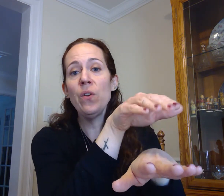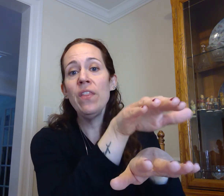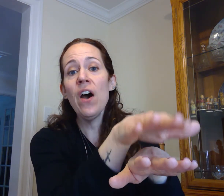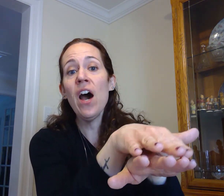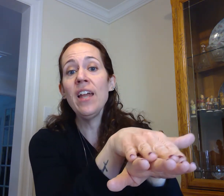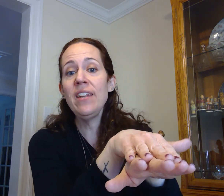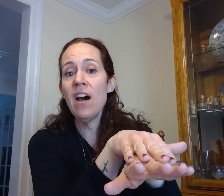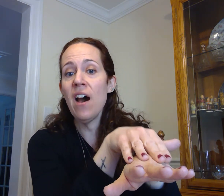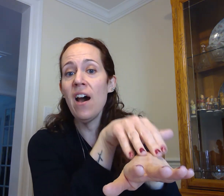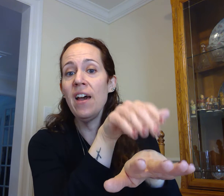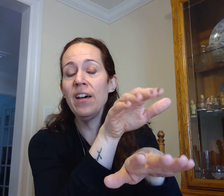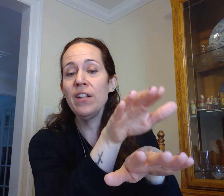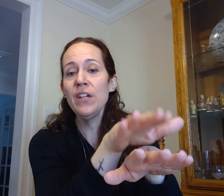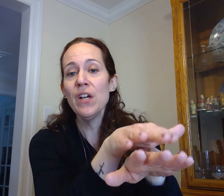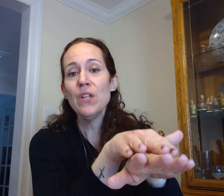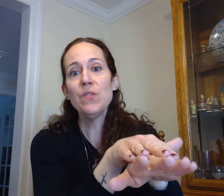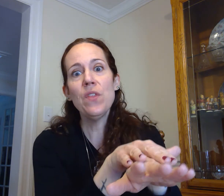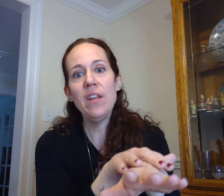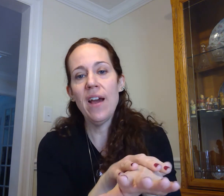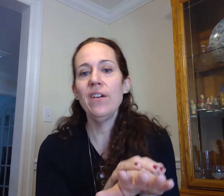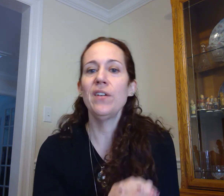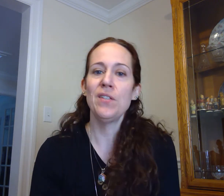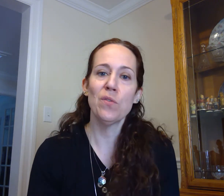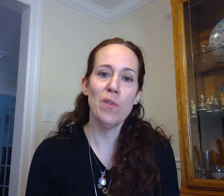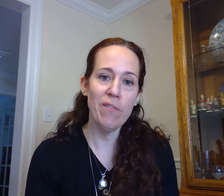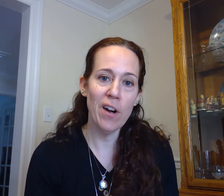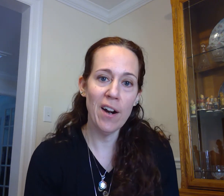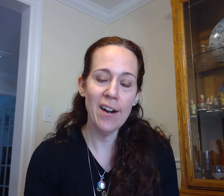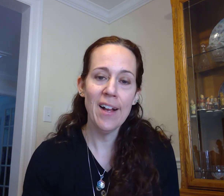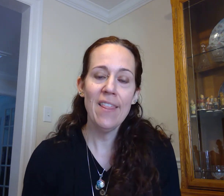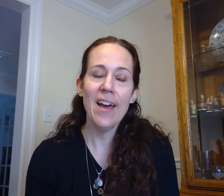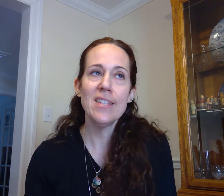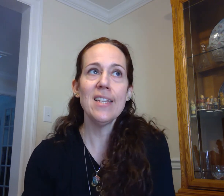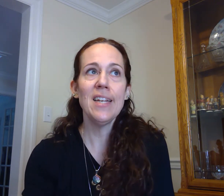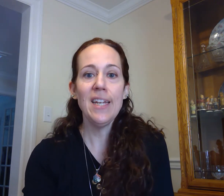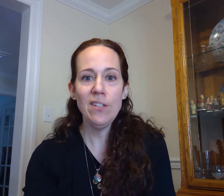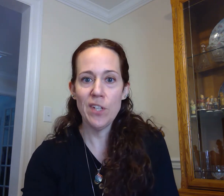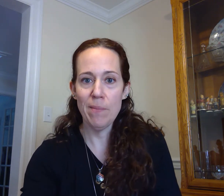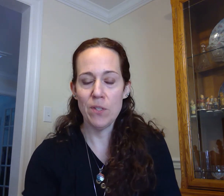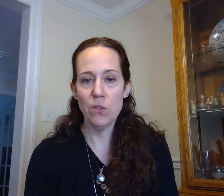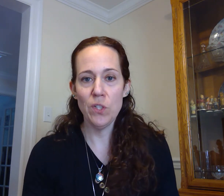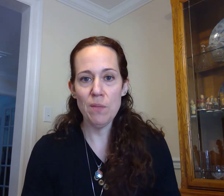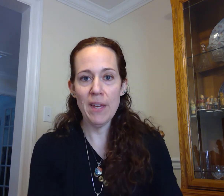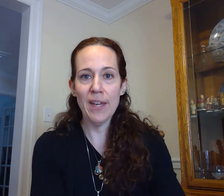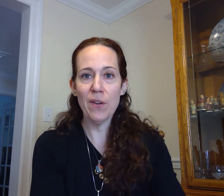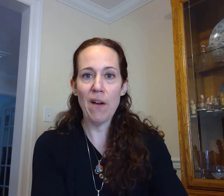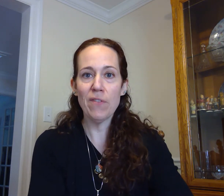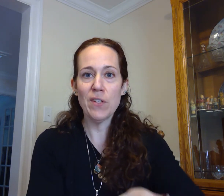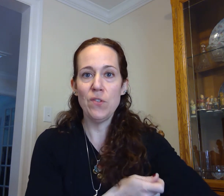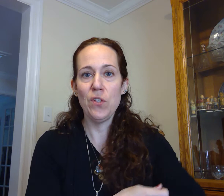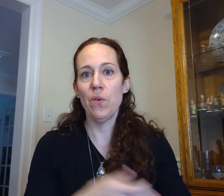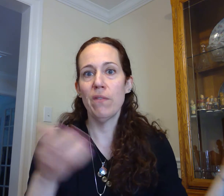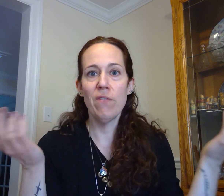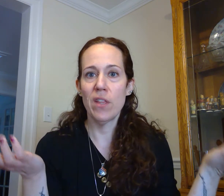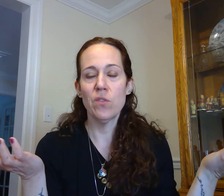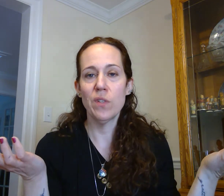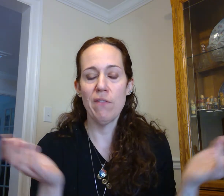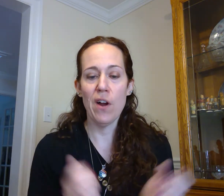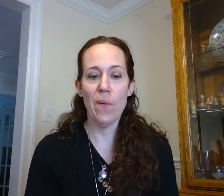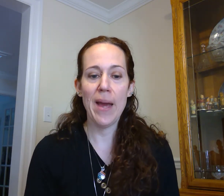the Nile so the Nile is a river that's in Egypt so she's making a reference to a river that's really far away